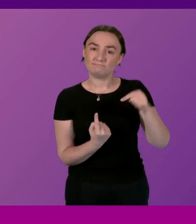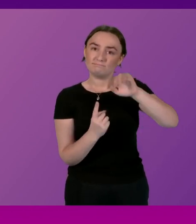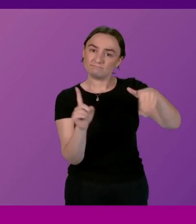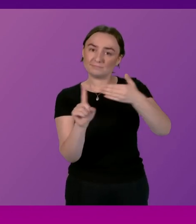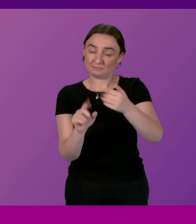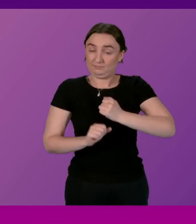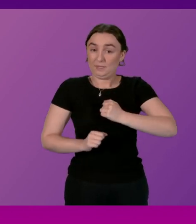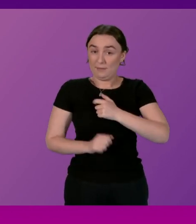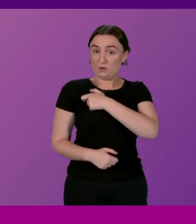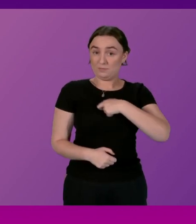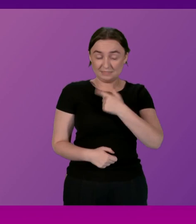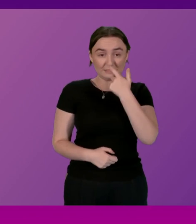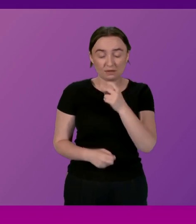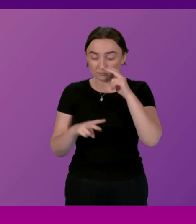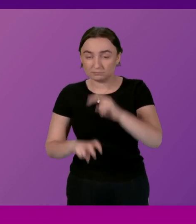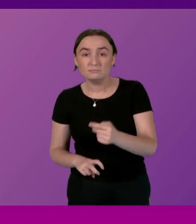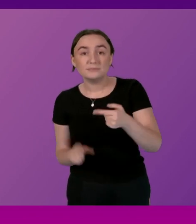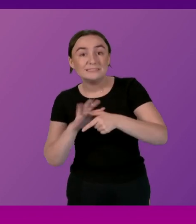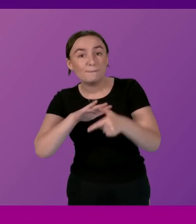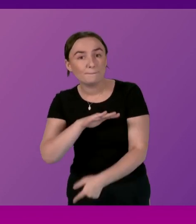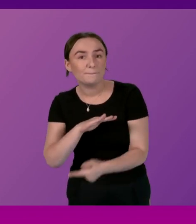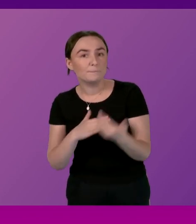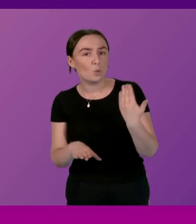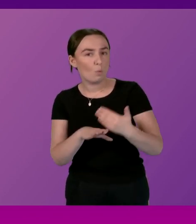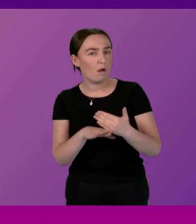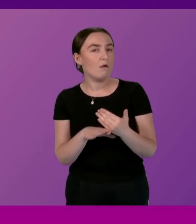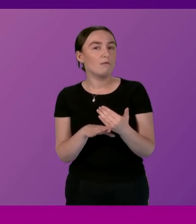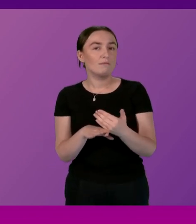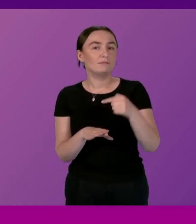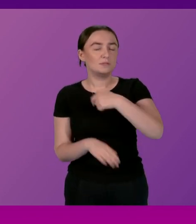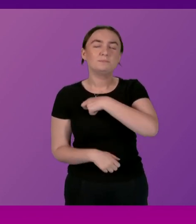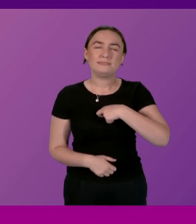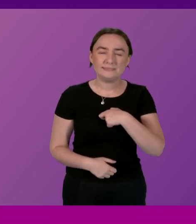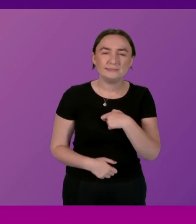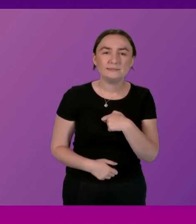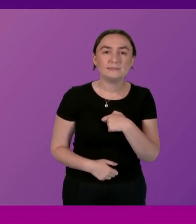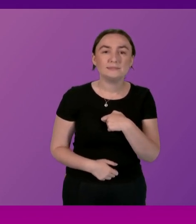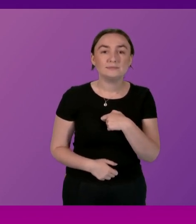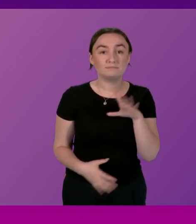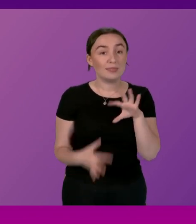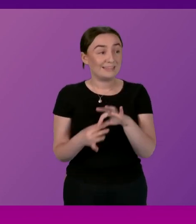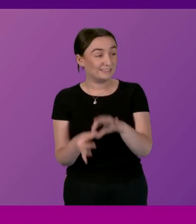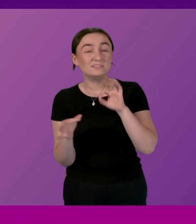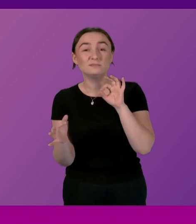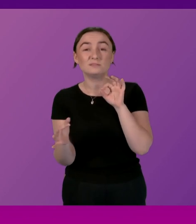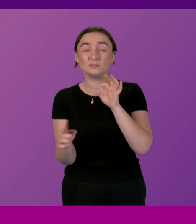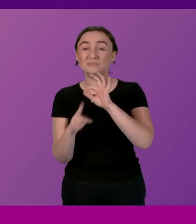committee to look at some depth into the work of committees, probably principally in relation to bills,